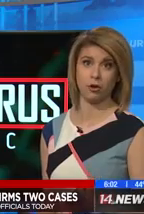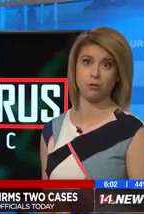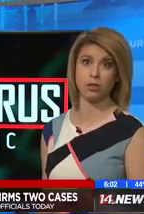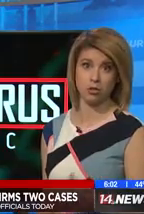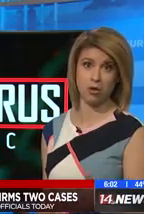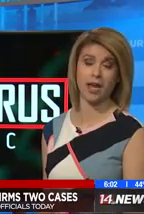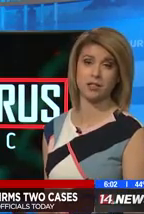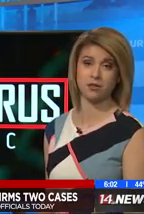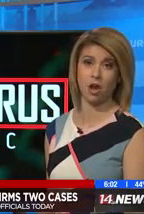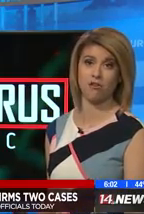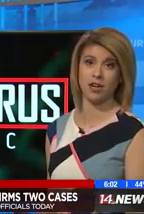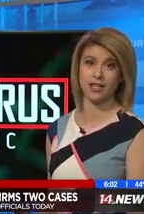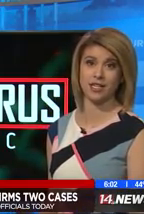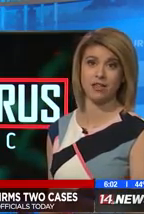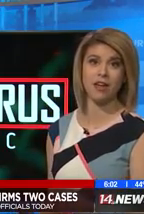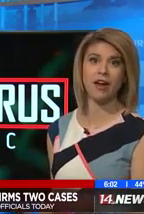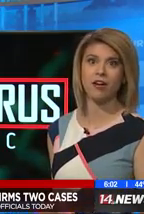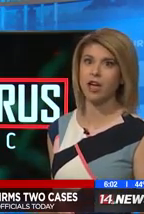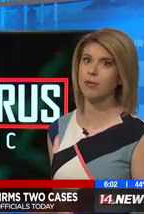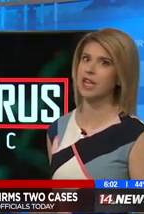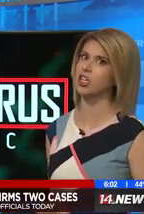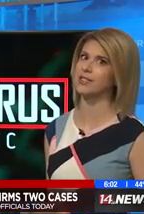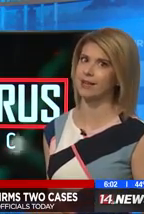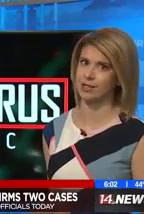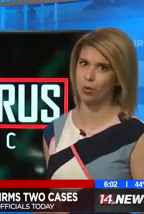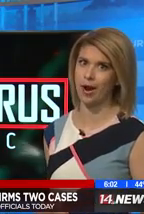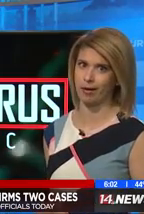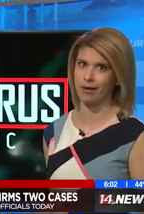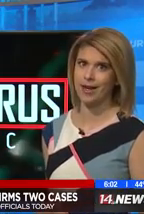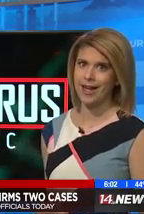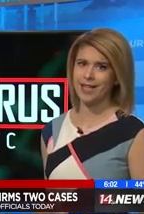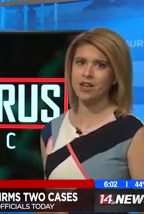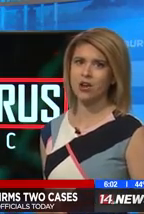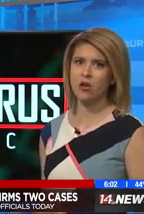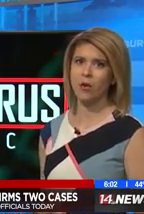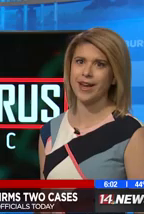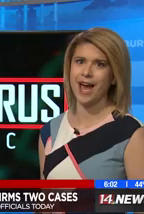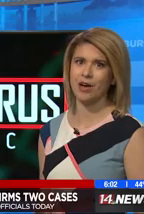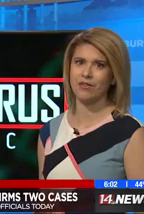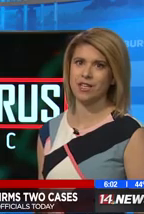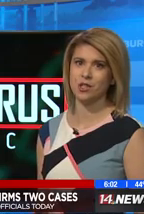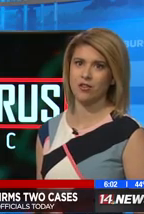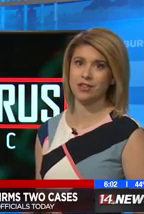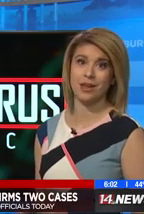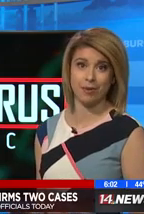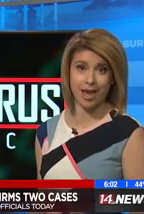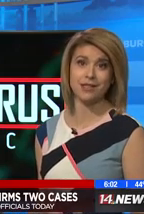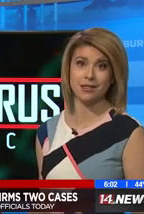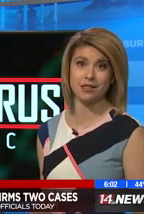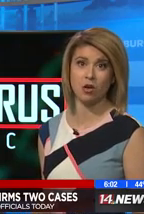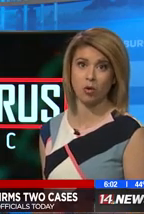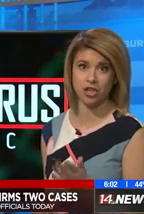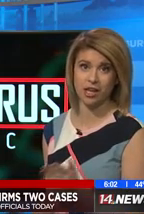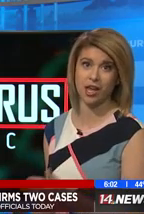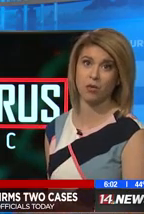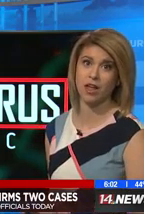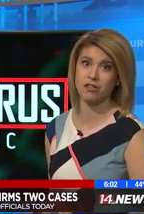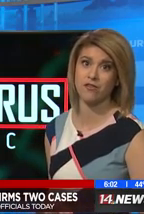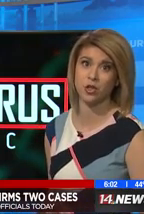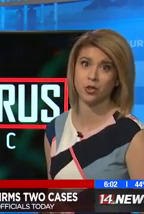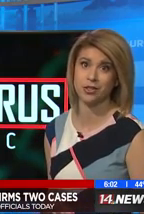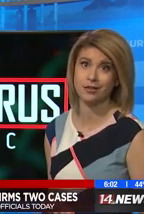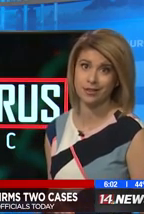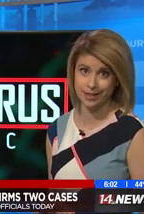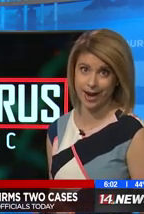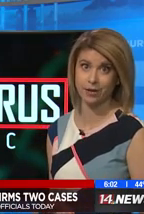confirmed new cases of COVID-19 in their area, but they couldn't tell us where. It's unknown right now if these are the same cases. We're checking in with